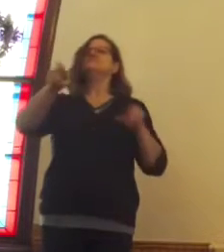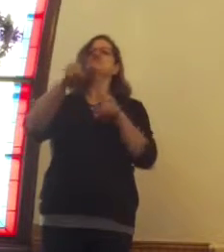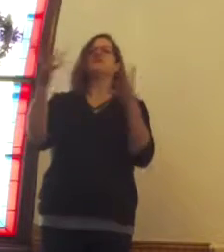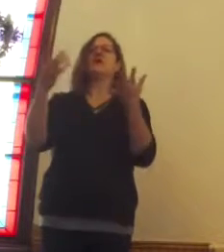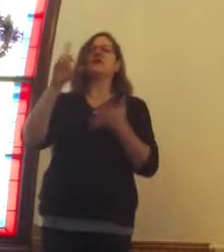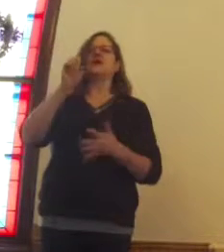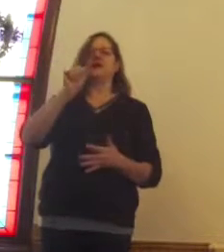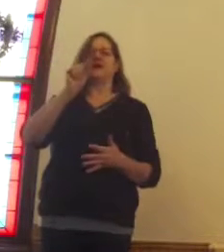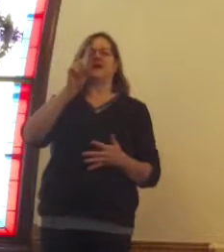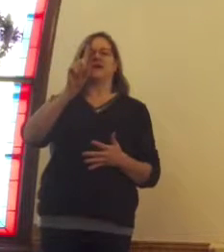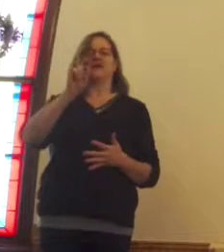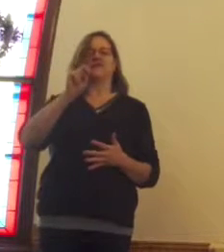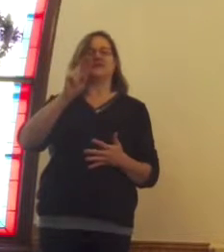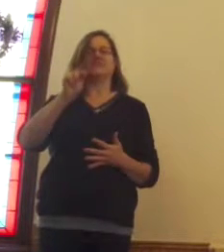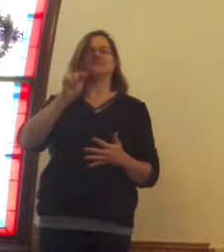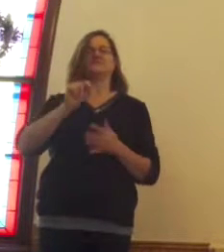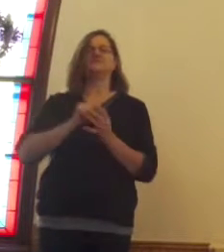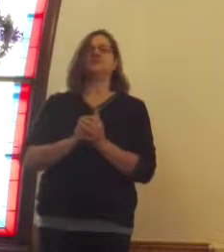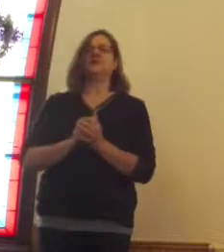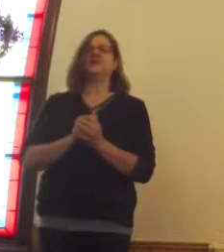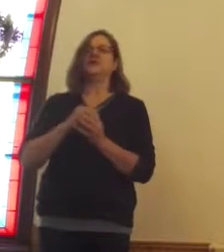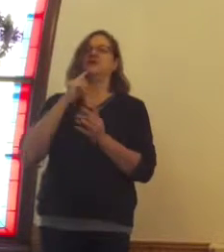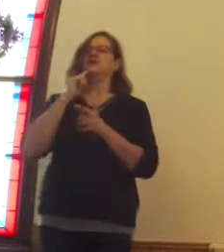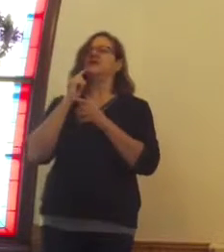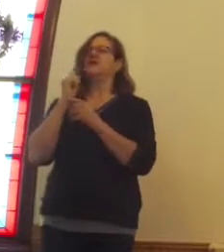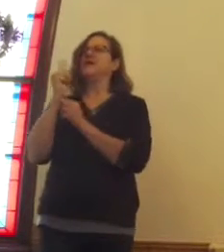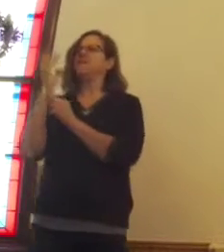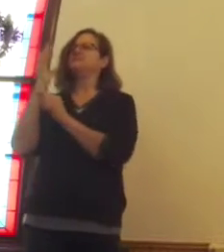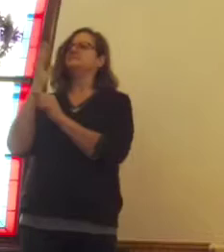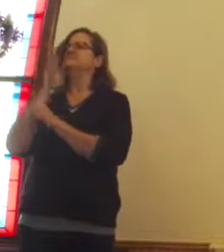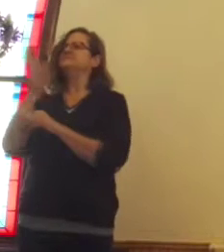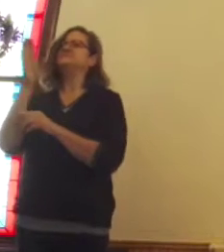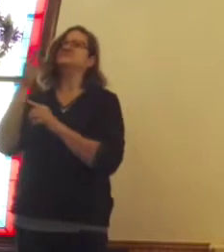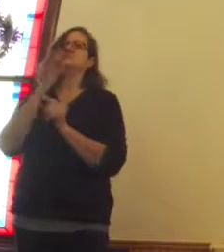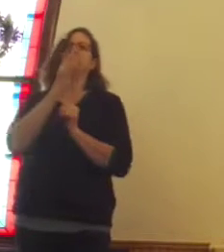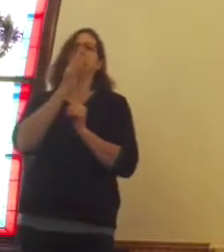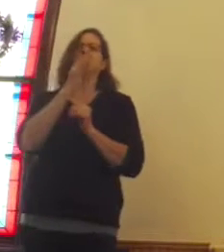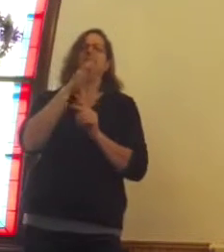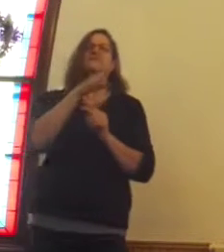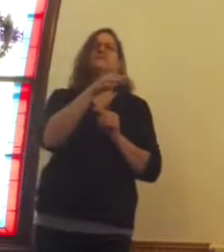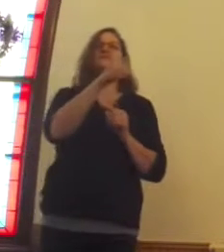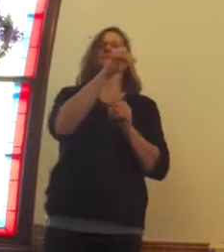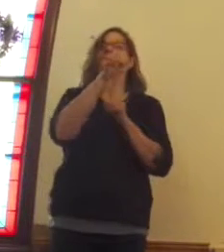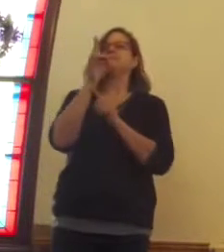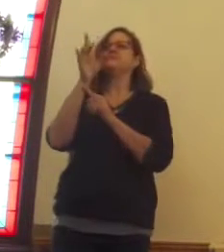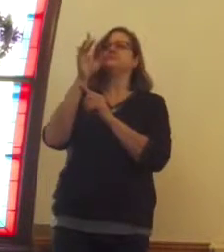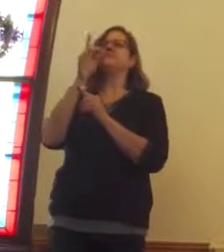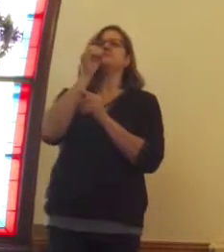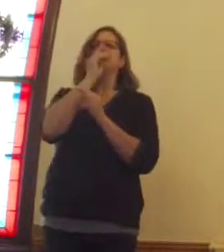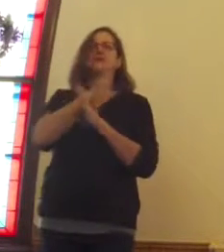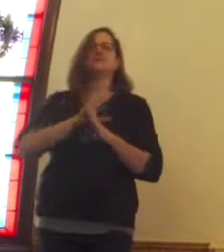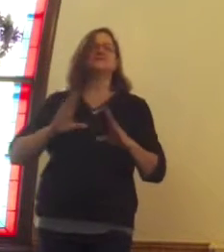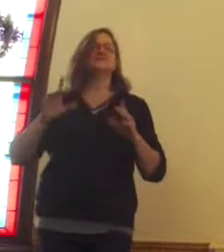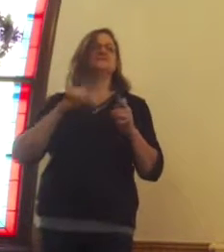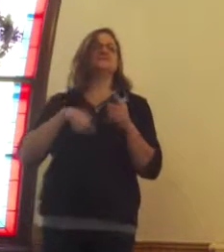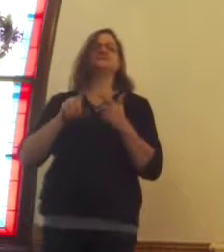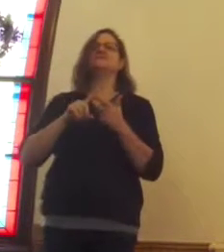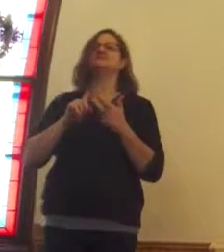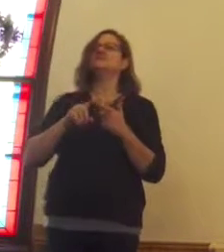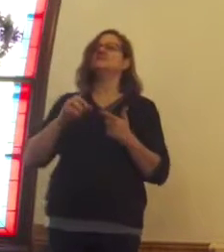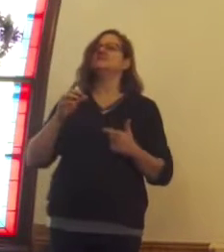lighting the way through our unfamiliar peace, through our unclear hope, and our unrevealed joy.